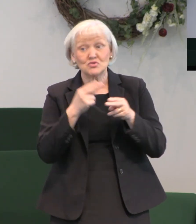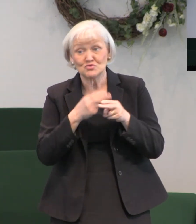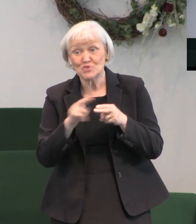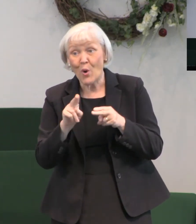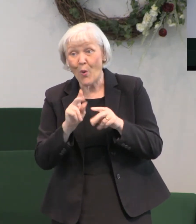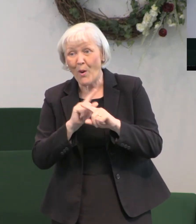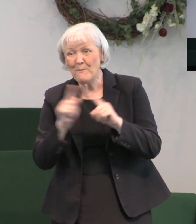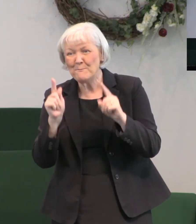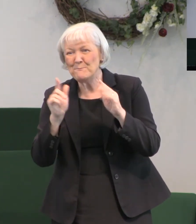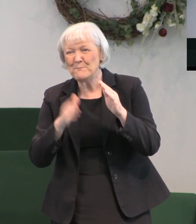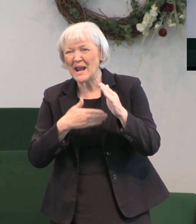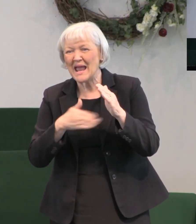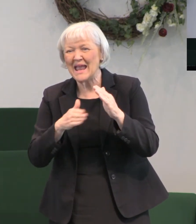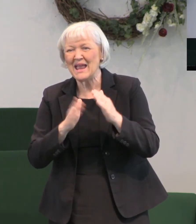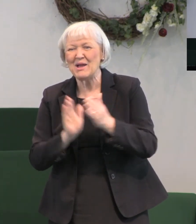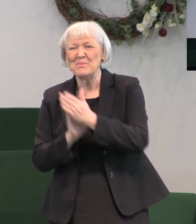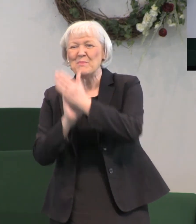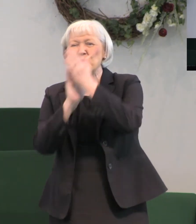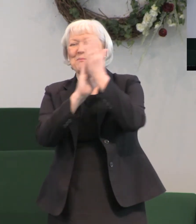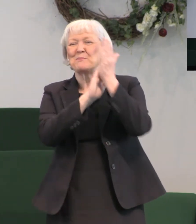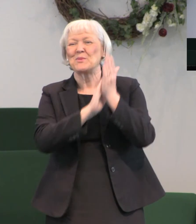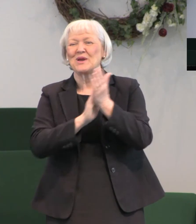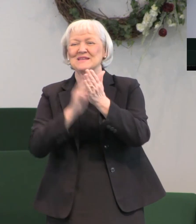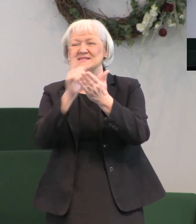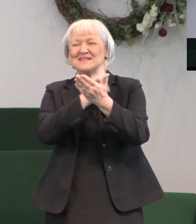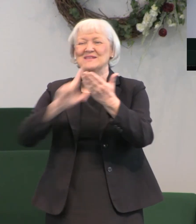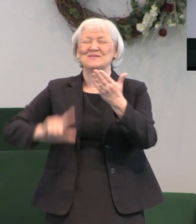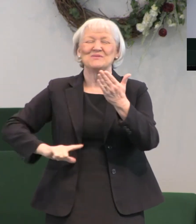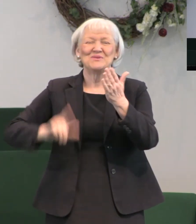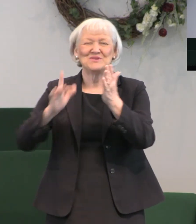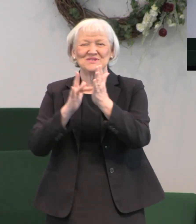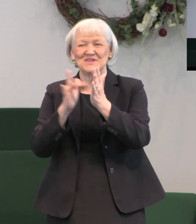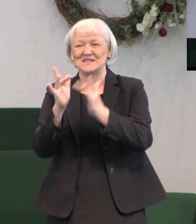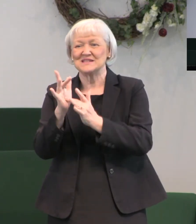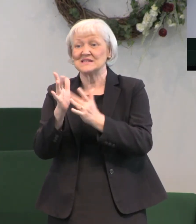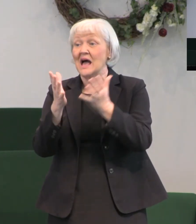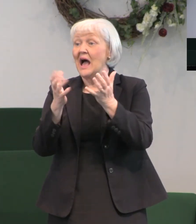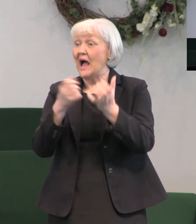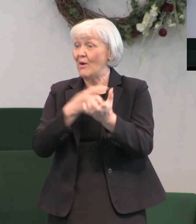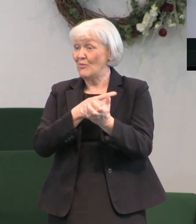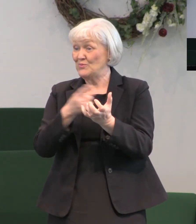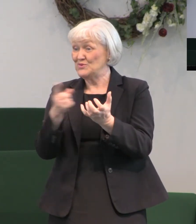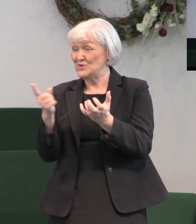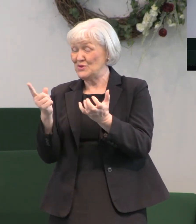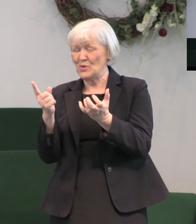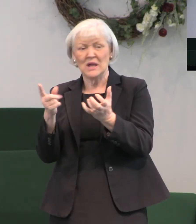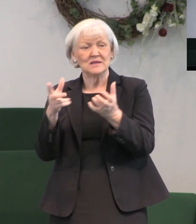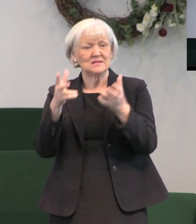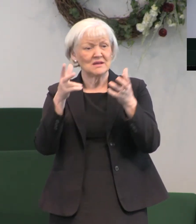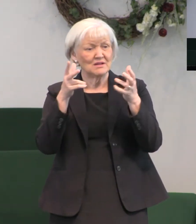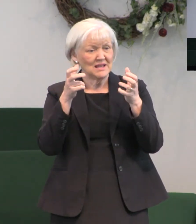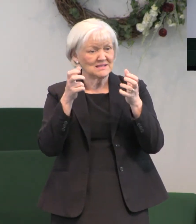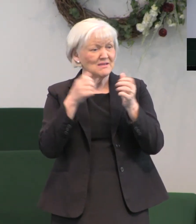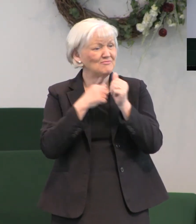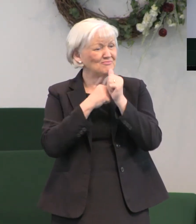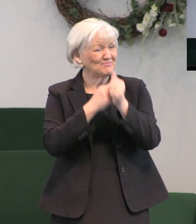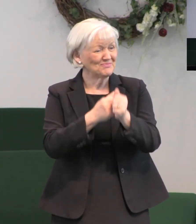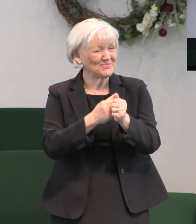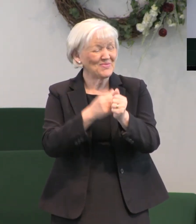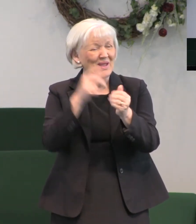hymn, but a hymn of praise to the Lord Jesus. And so I want you to, I want to read this. want you to follow as I